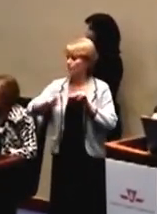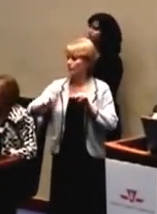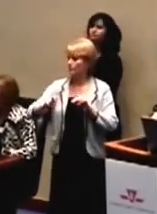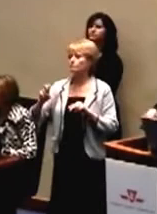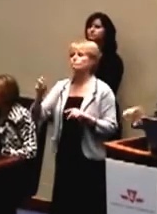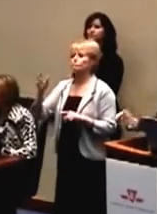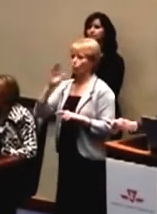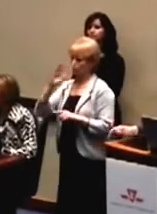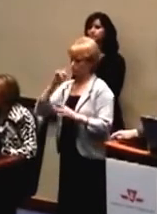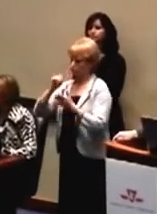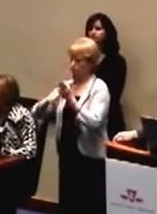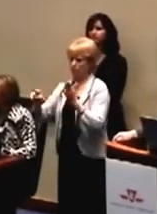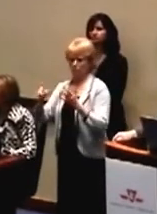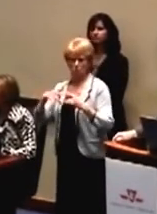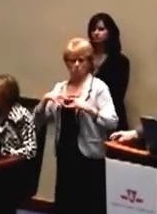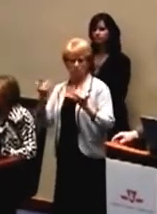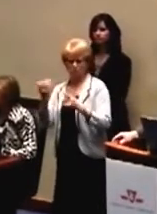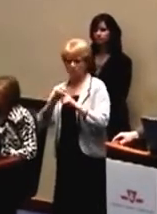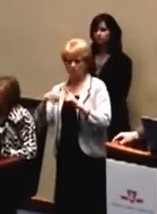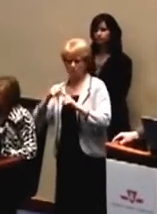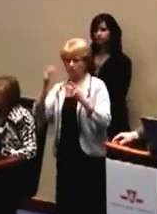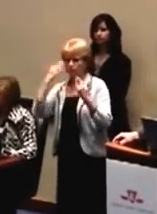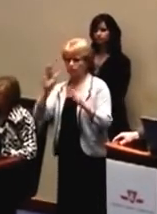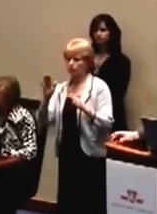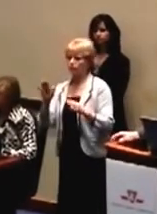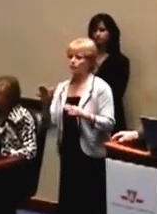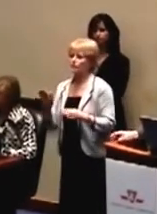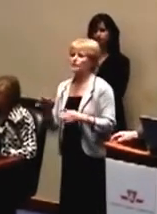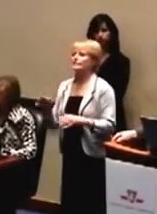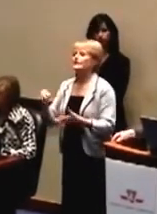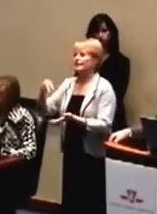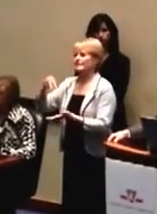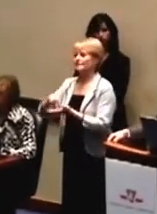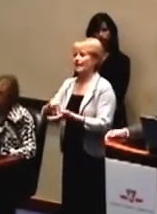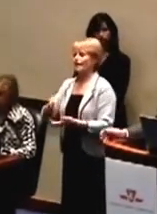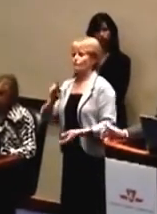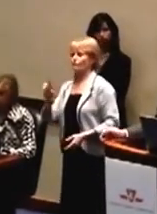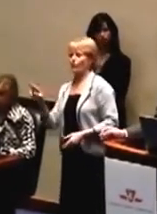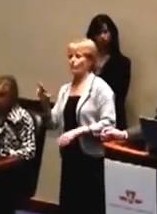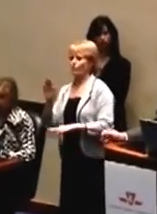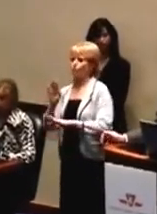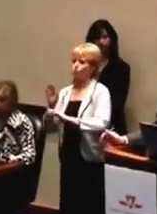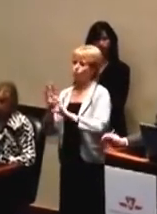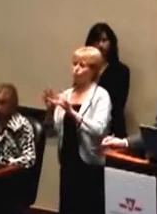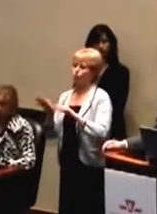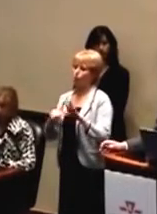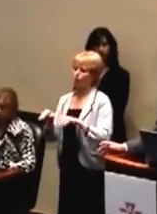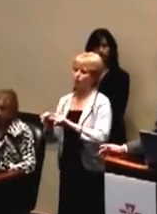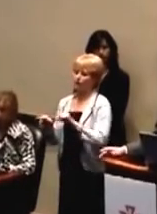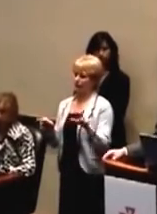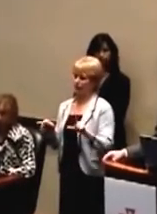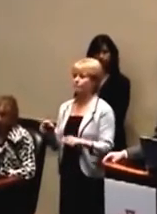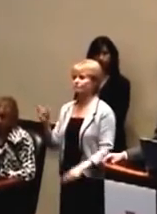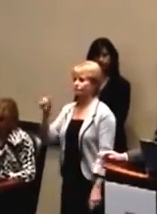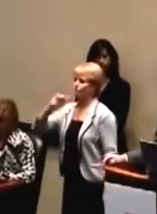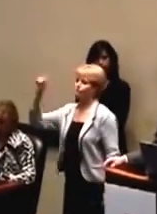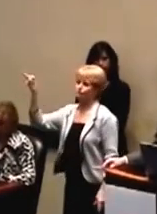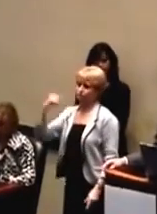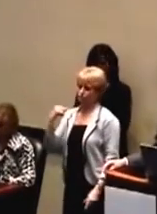immediately. I'm not sure what the situation is there. The stand right, walk left, was removed as part of a directive